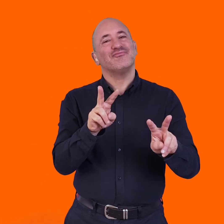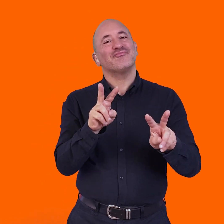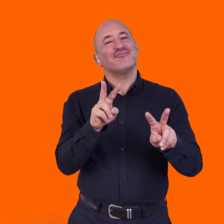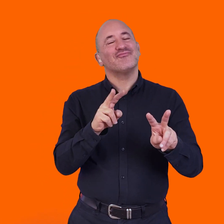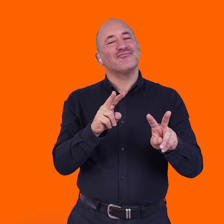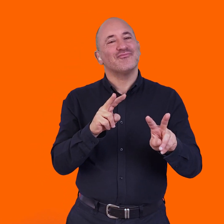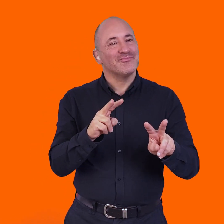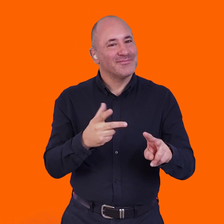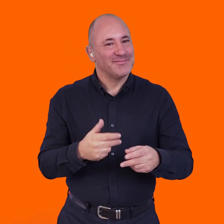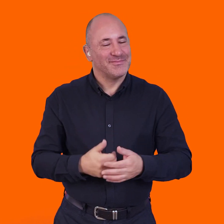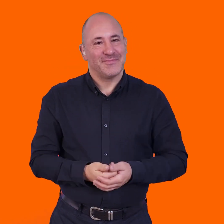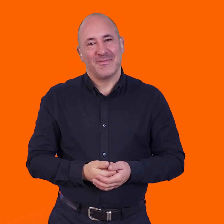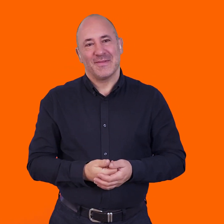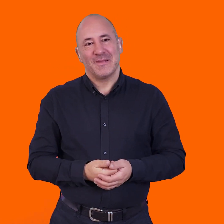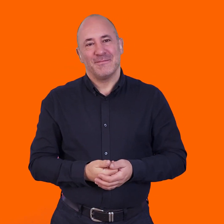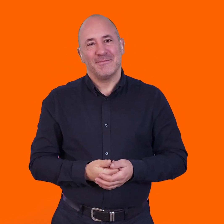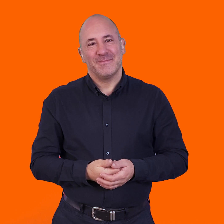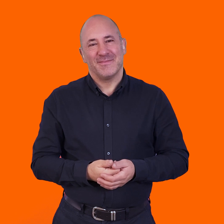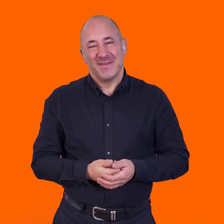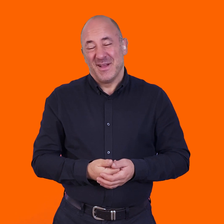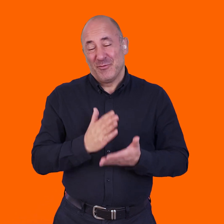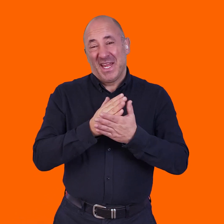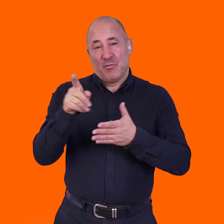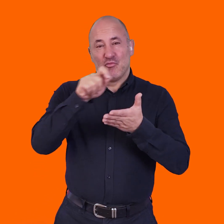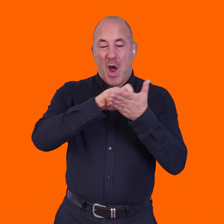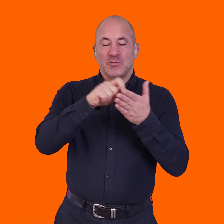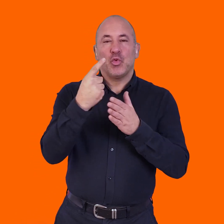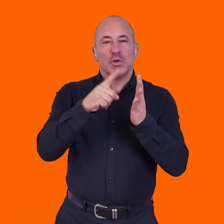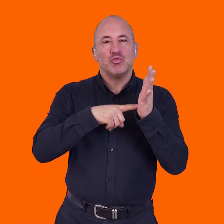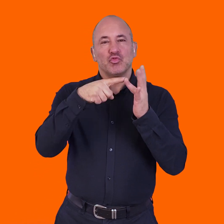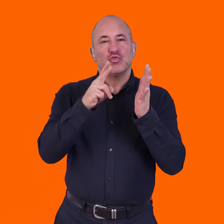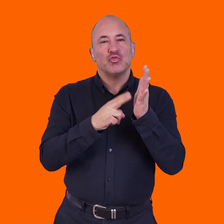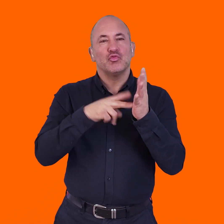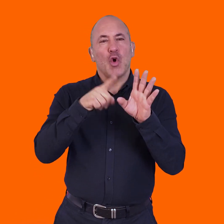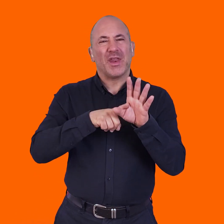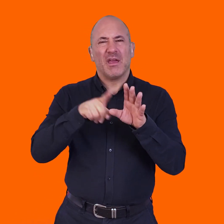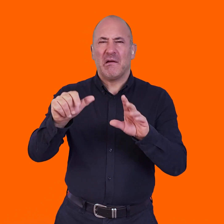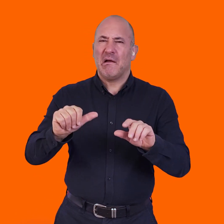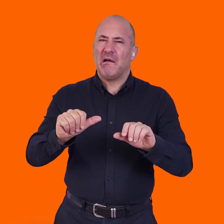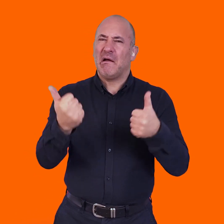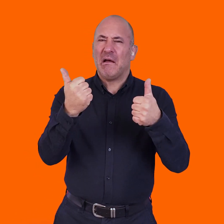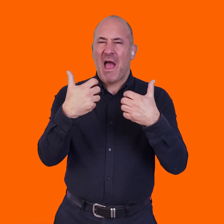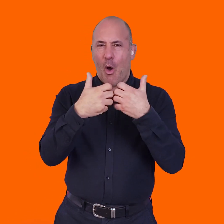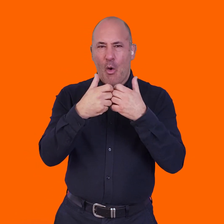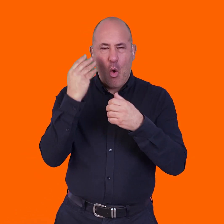and you're then able to do more with it. So, I think, yeah, the record journey did a fantastic job